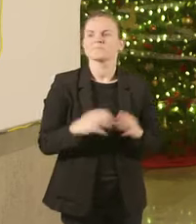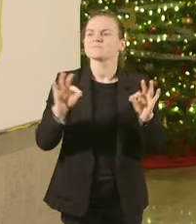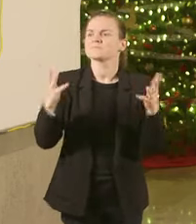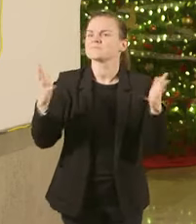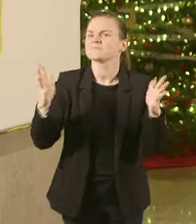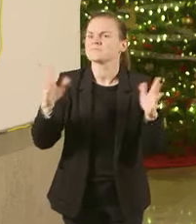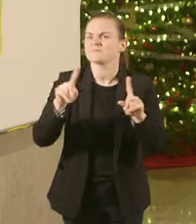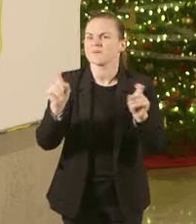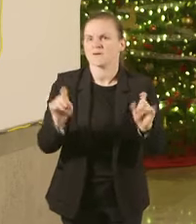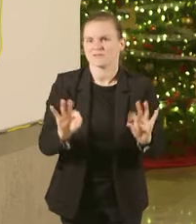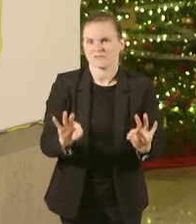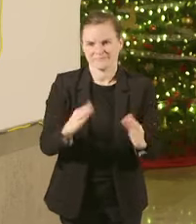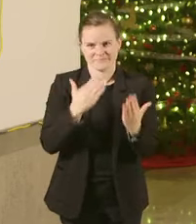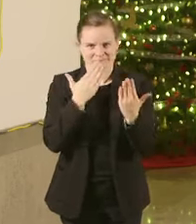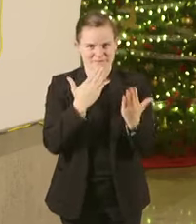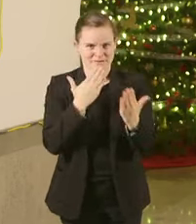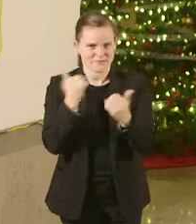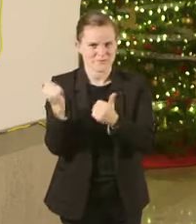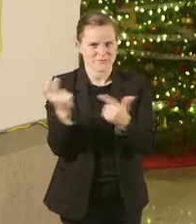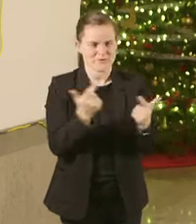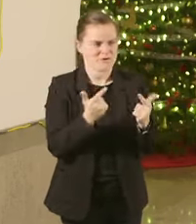All right, thanks everybody for being here today. Thank you